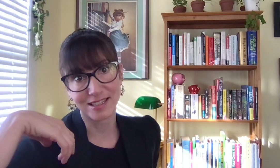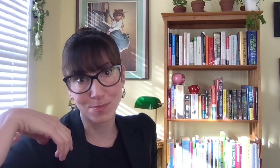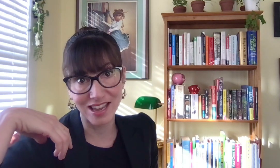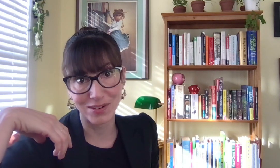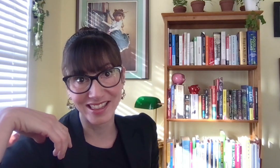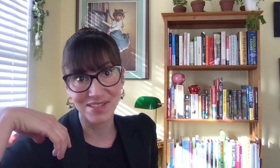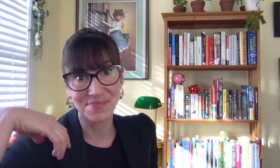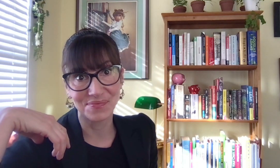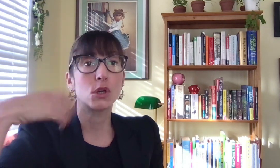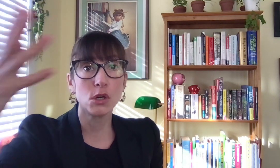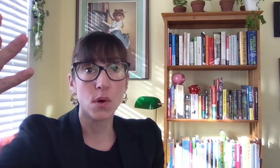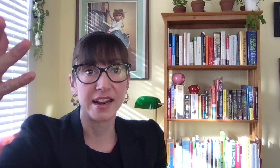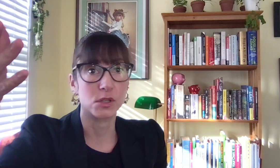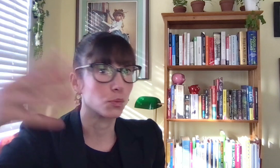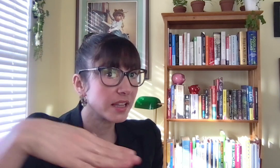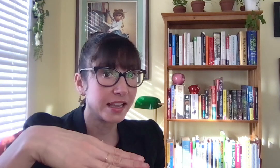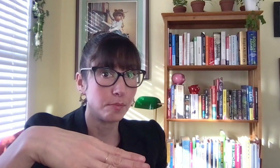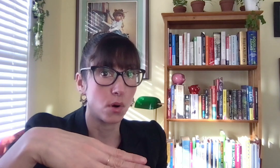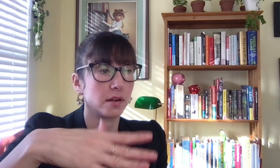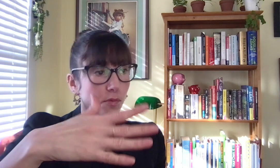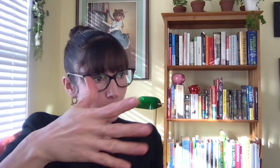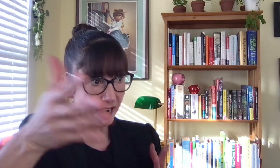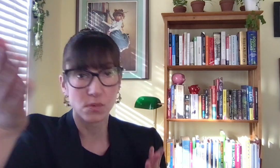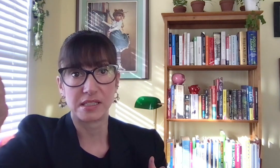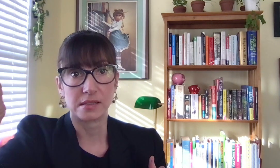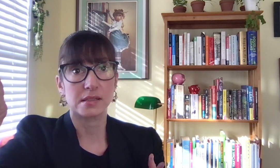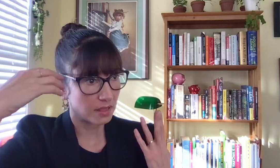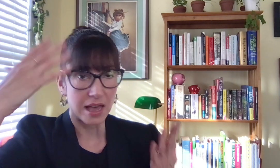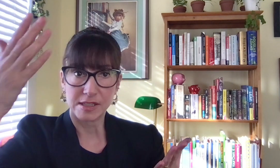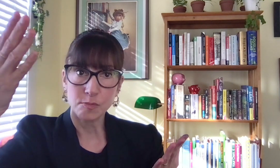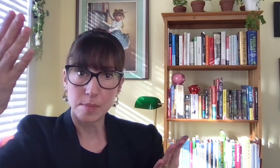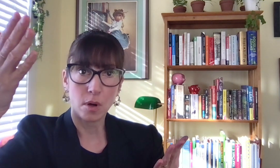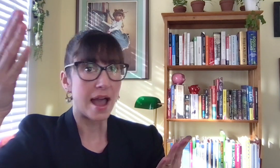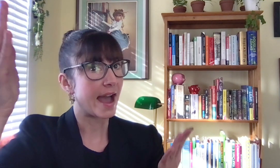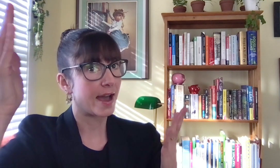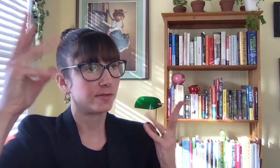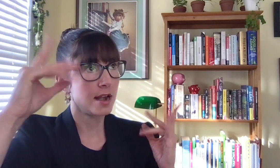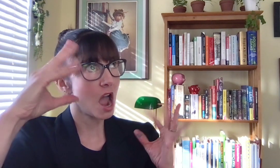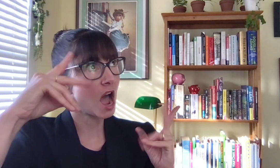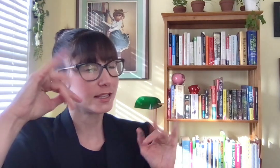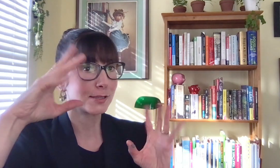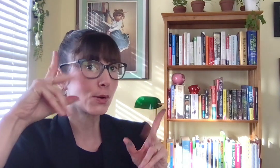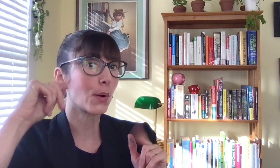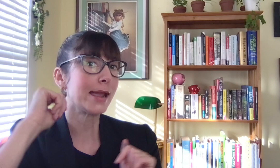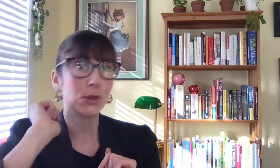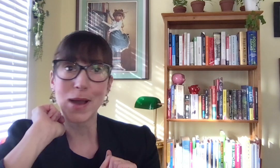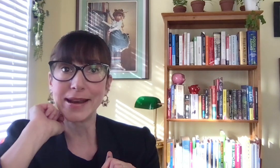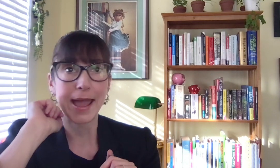to begin with. Good credit is really important for many reasons. Lots of people have not so great credit and